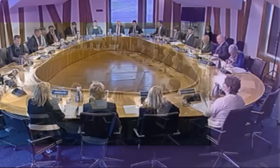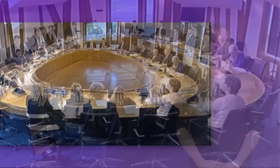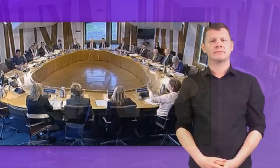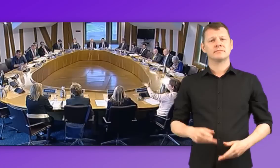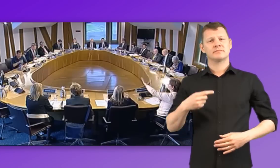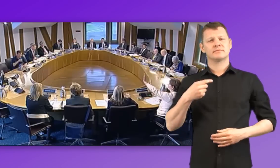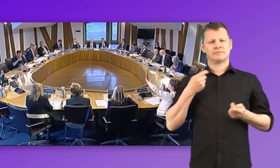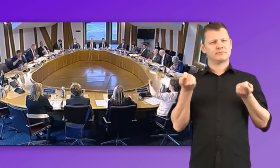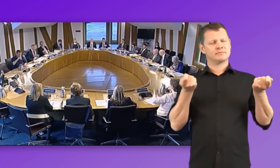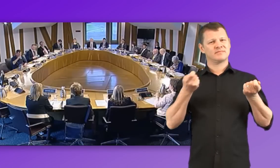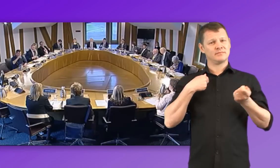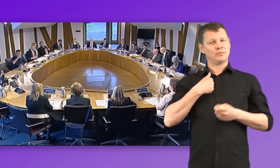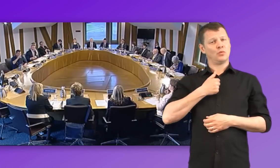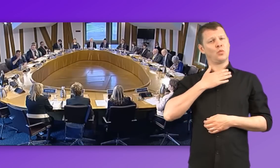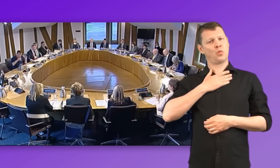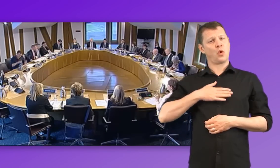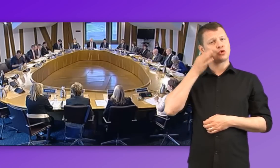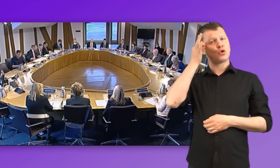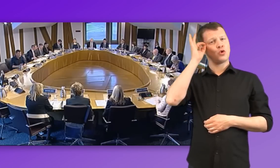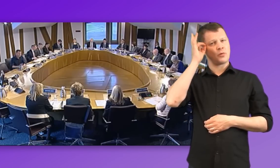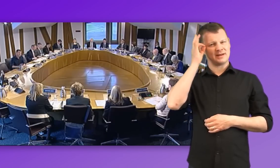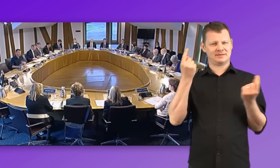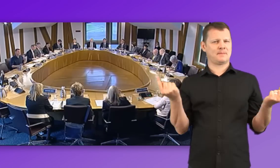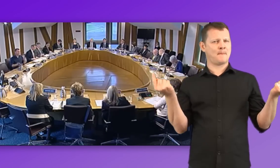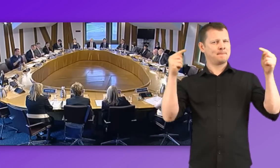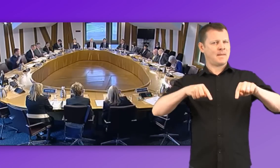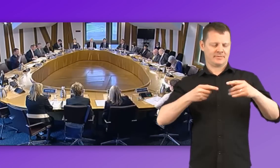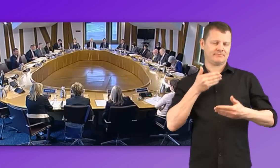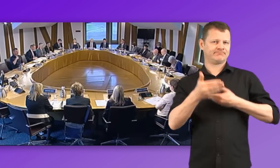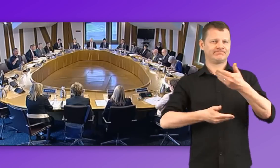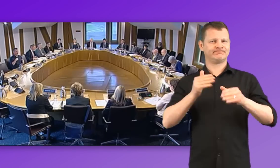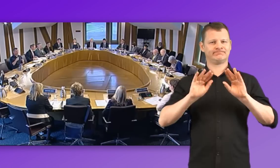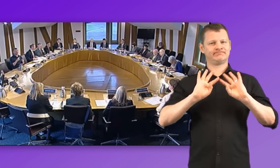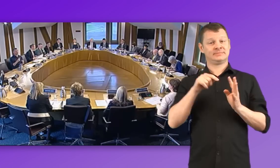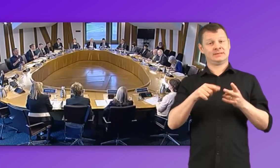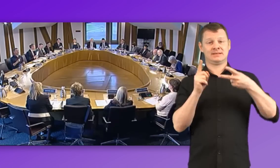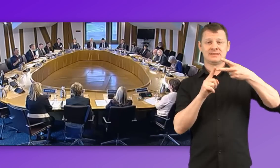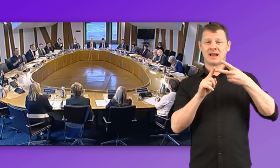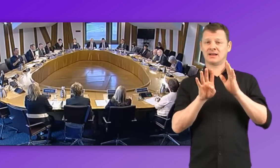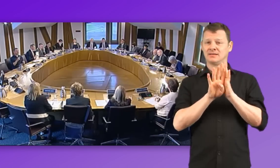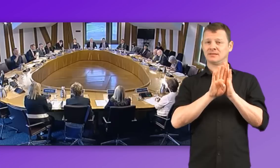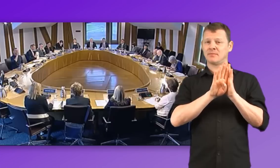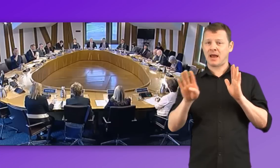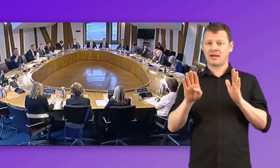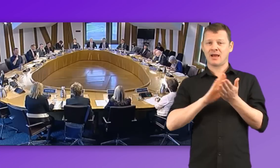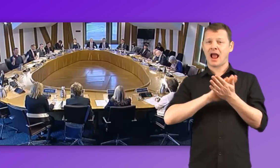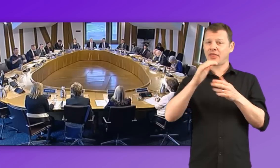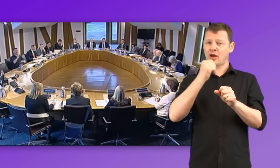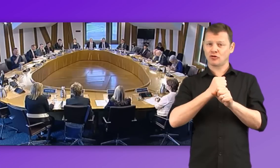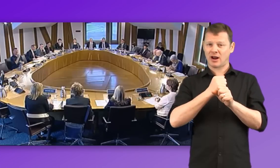Can I bring the committee back to the second panel we have this morning? We have Heather Gray, National